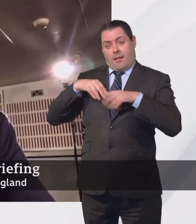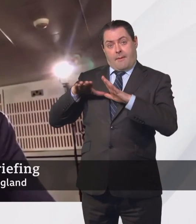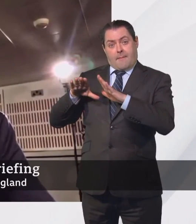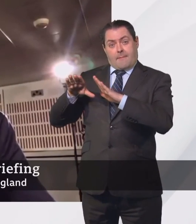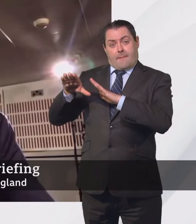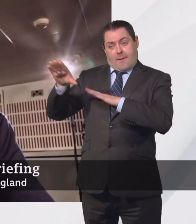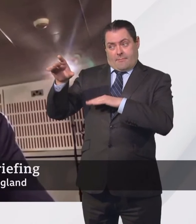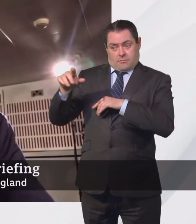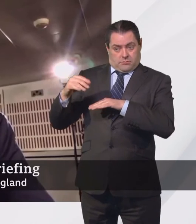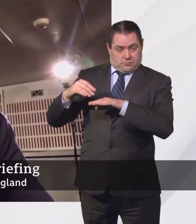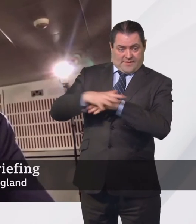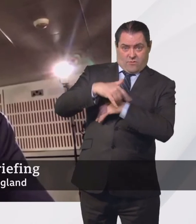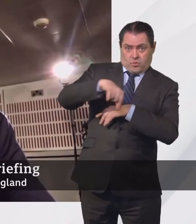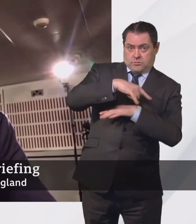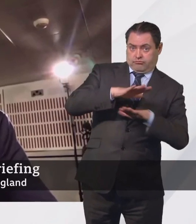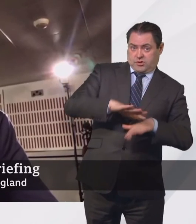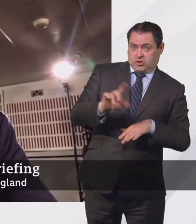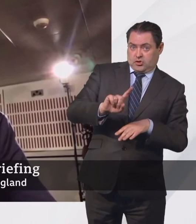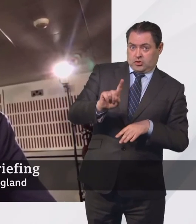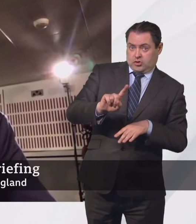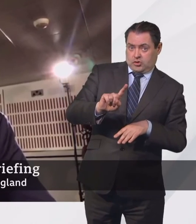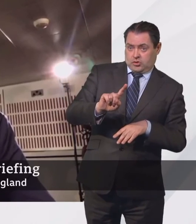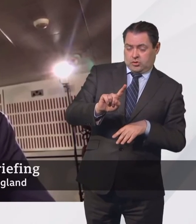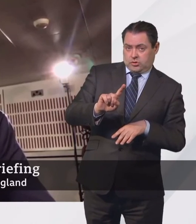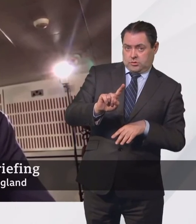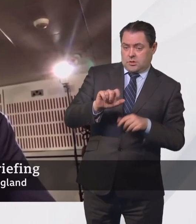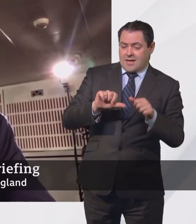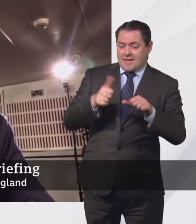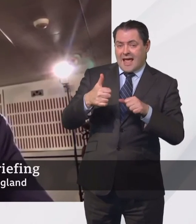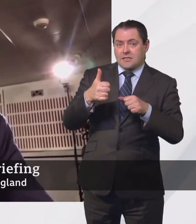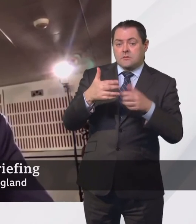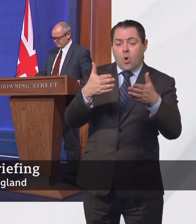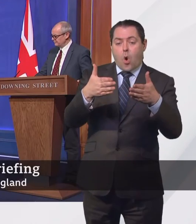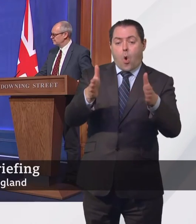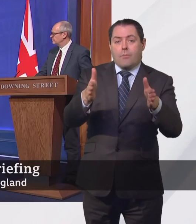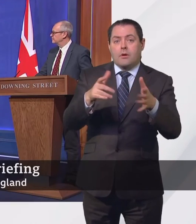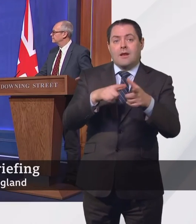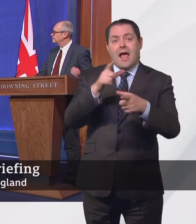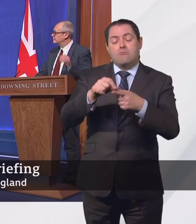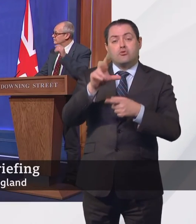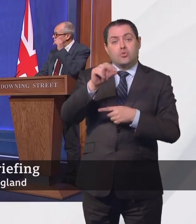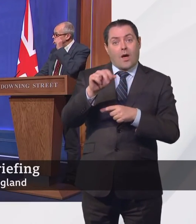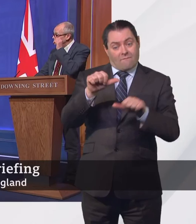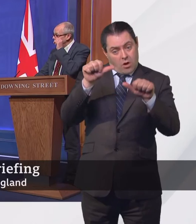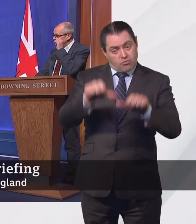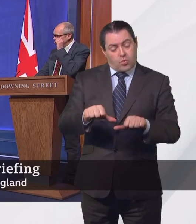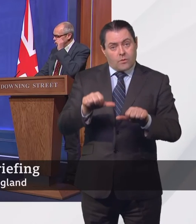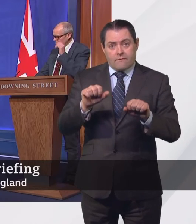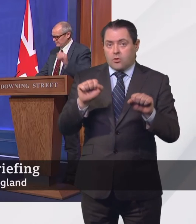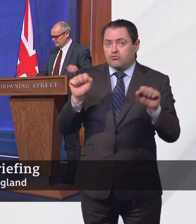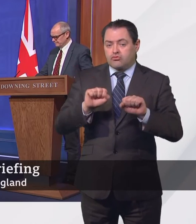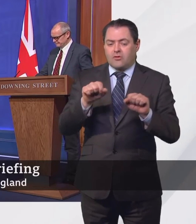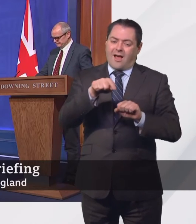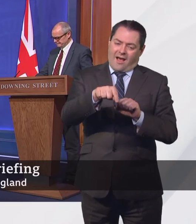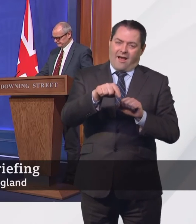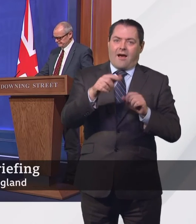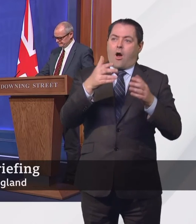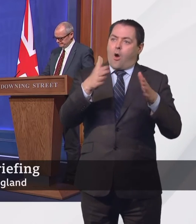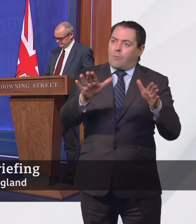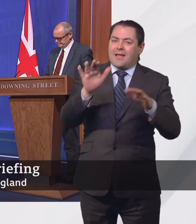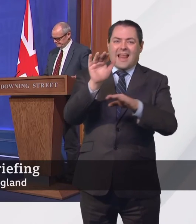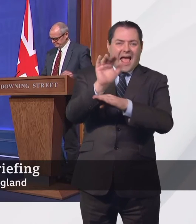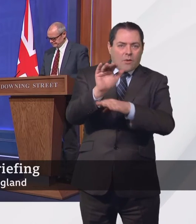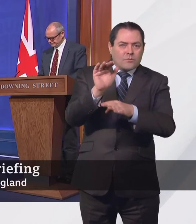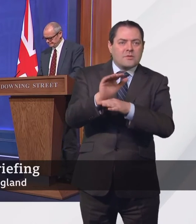the UK? And have you given your approval to the next stage of easing on April the 12th, the opening of outdoor hospitality and